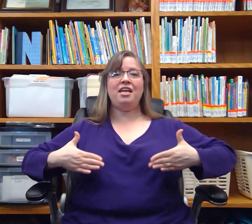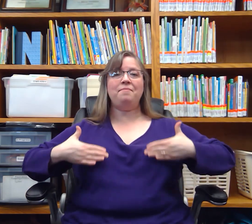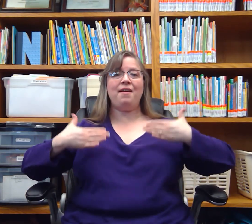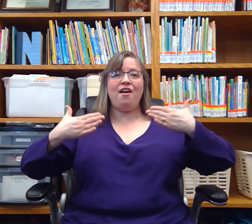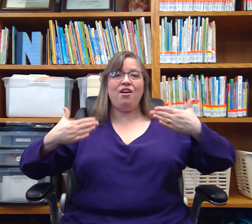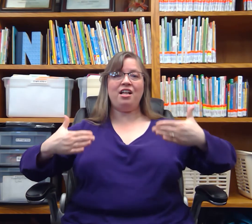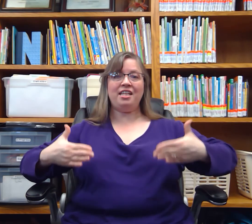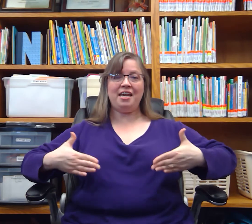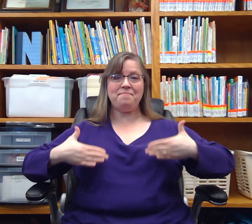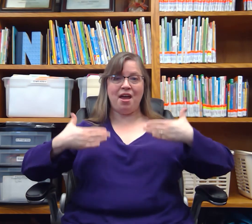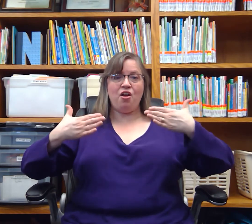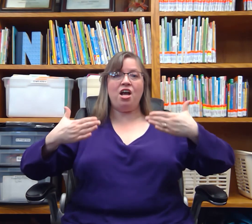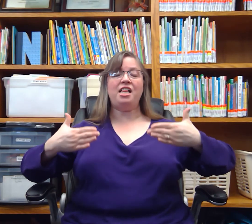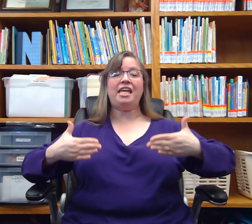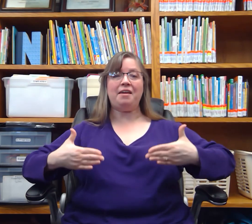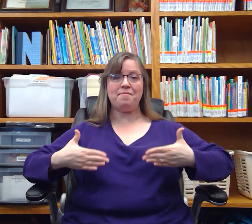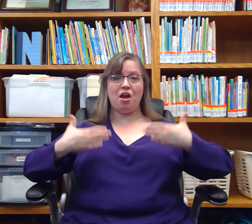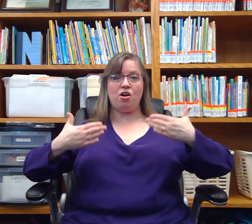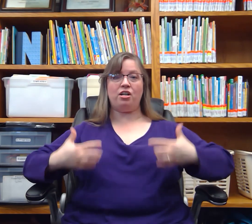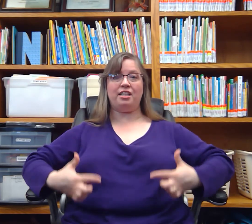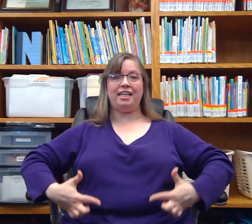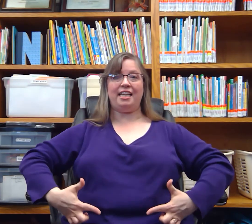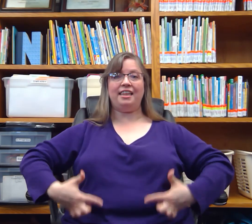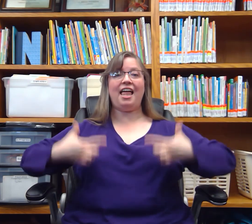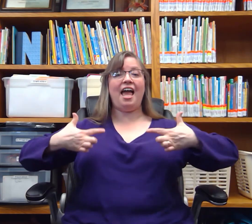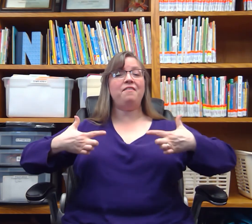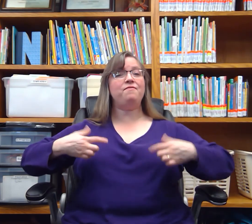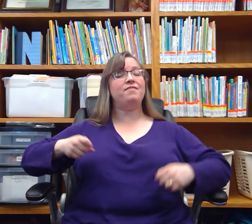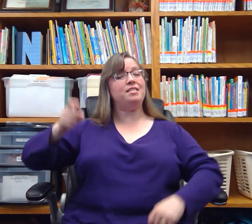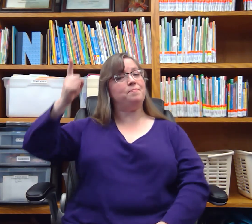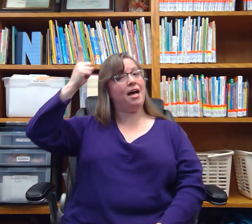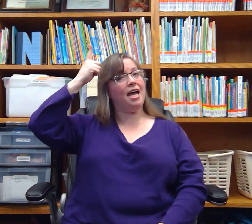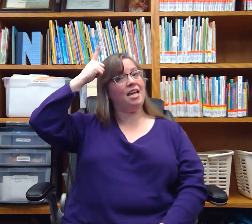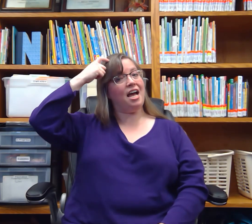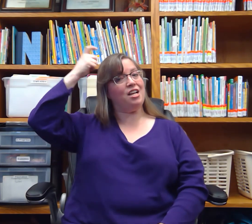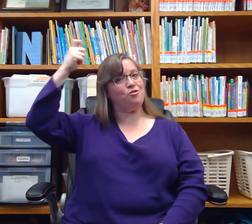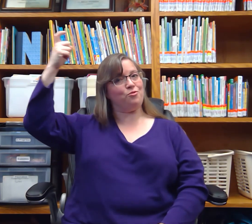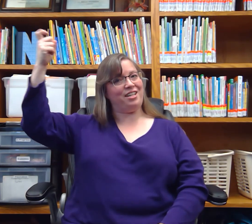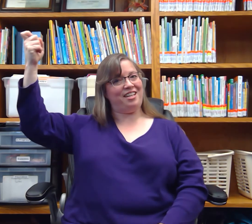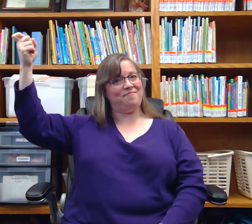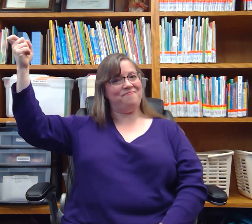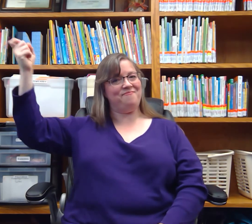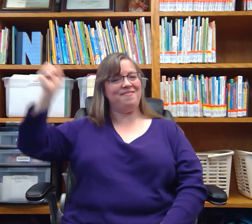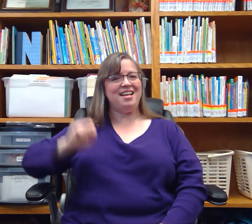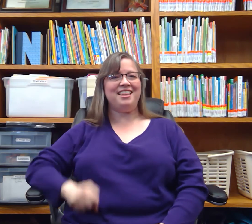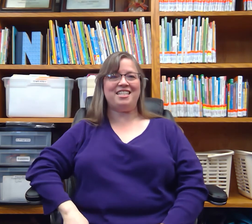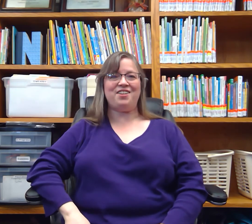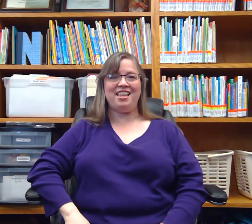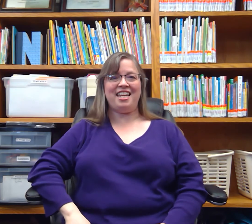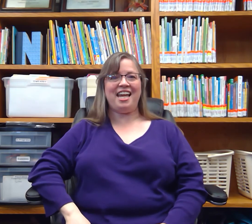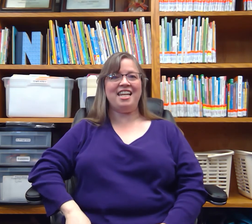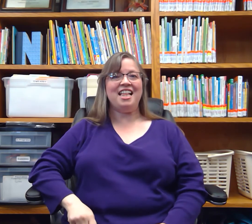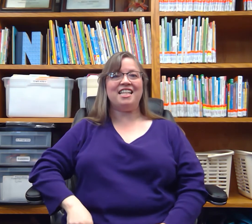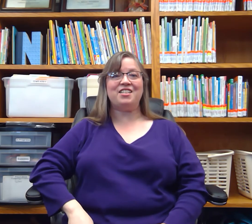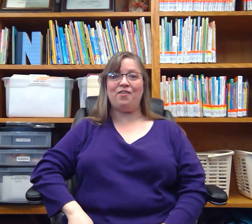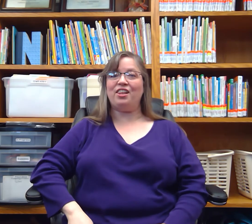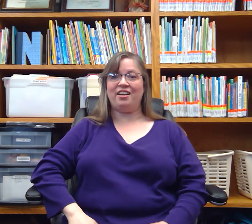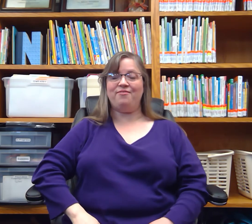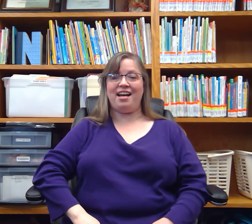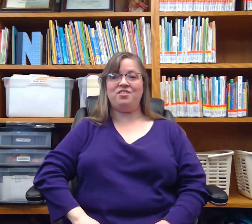Merrily, merrily, merrily, merrily. Life is but a dream. Let's try that again. Let's go a little faster